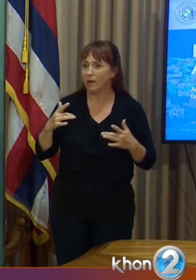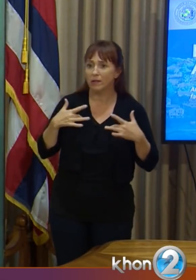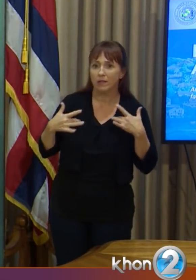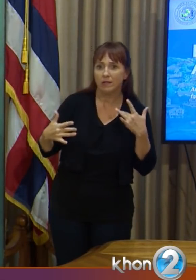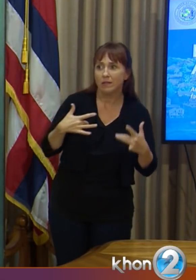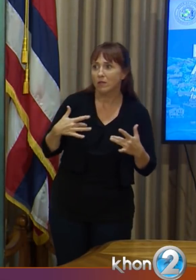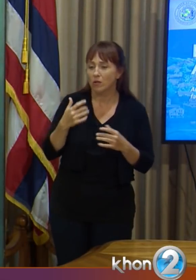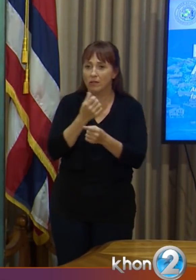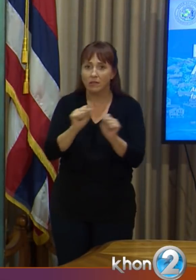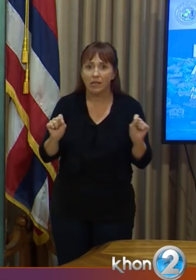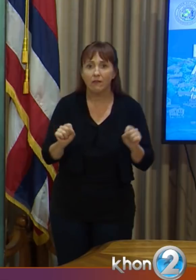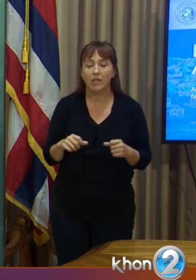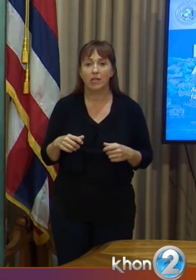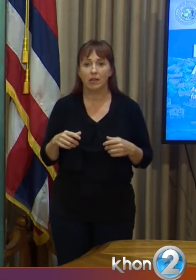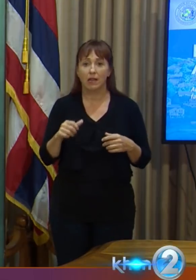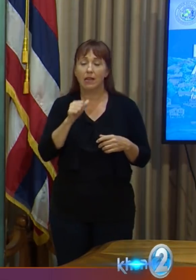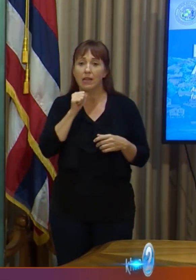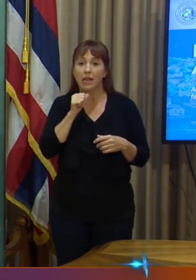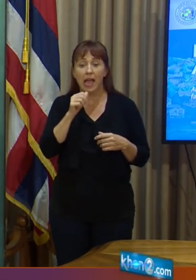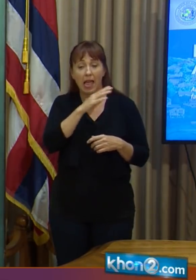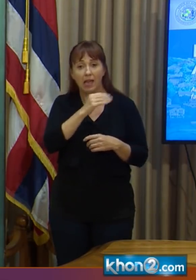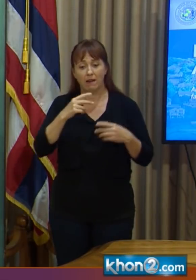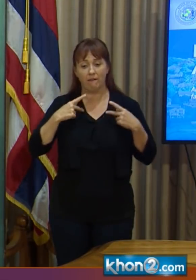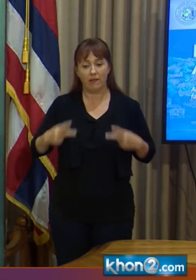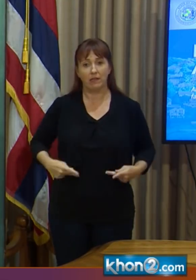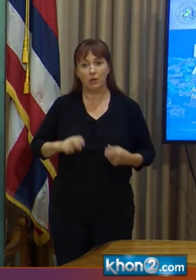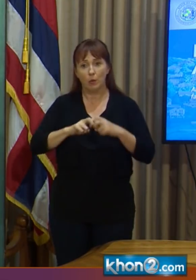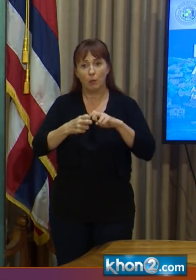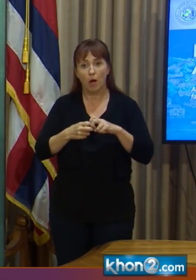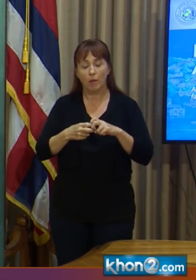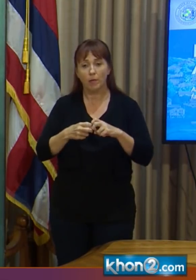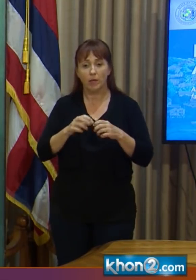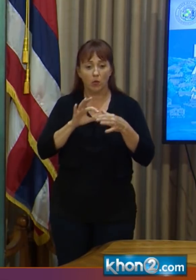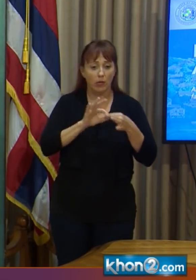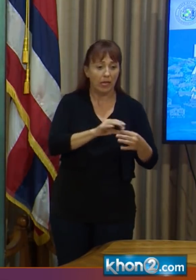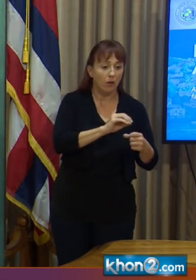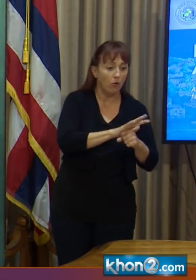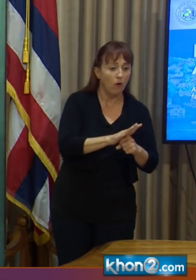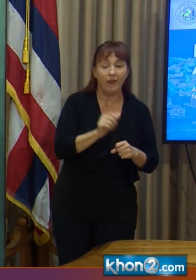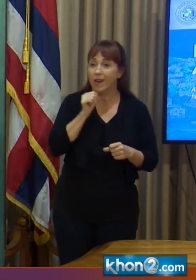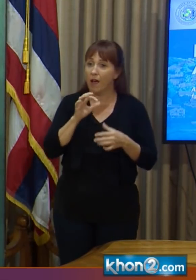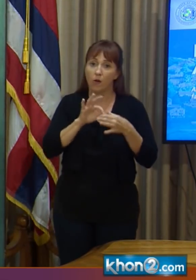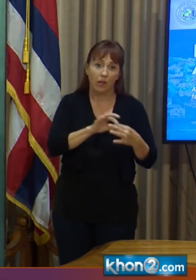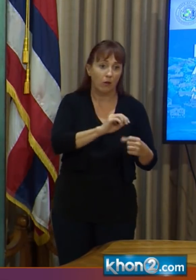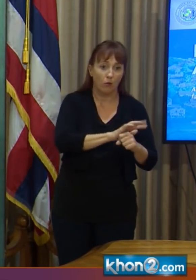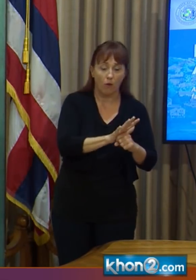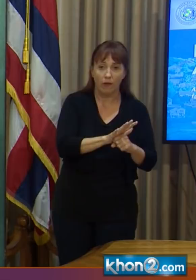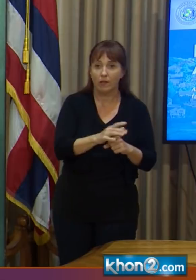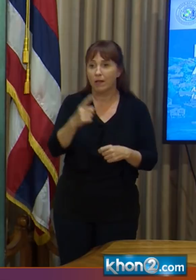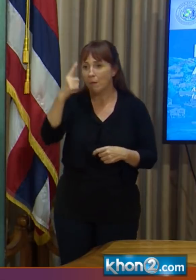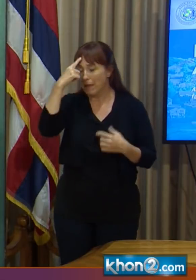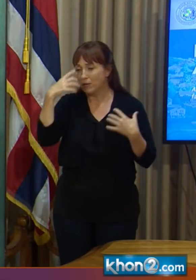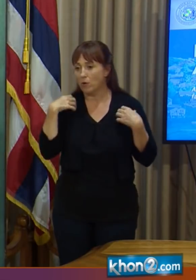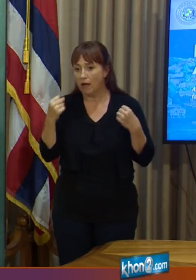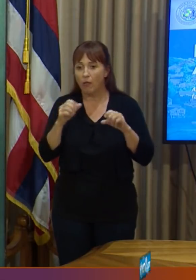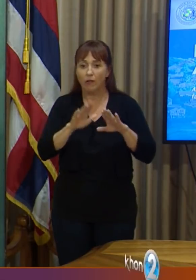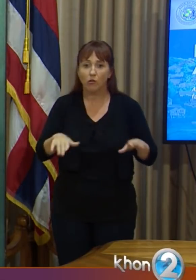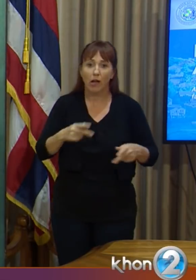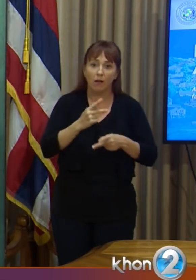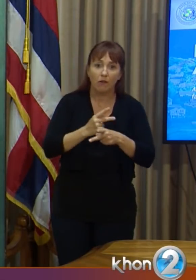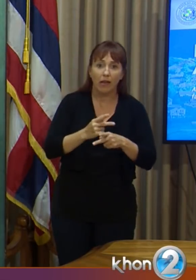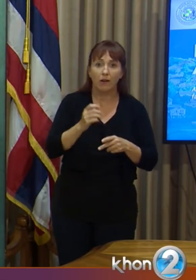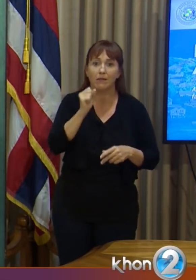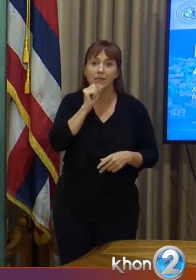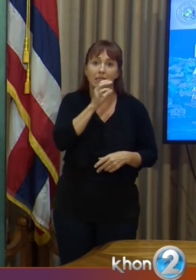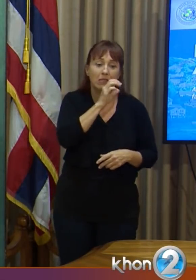physical ailments including non-COVID-19 medical issues, mental health concerns, child care issues, elderly needs,